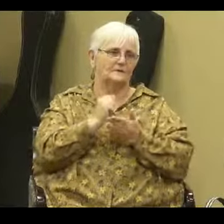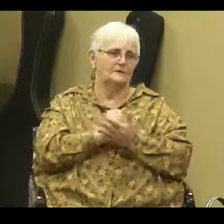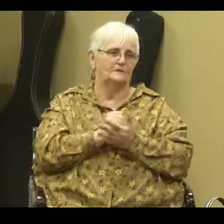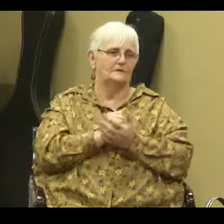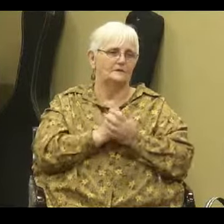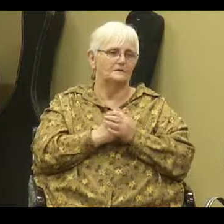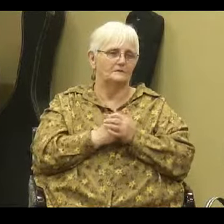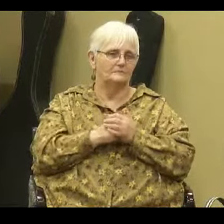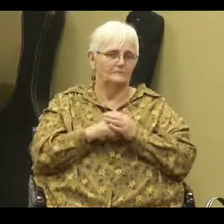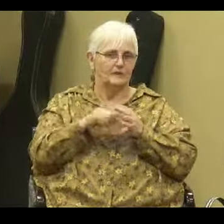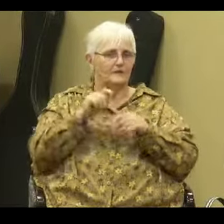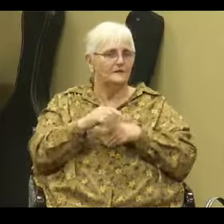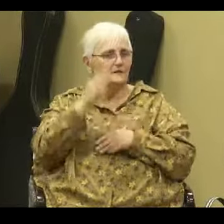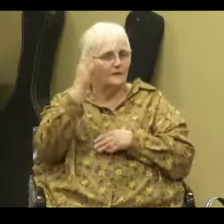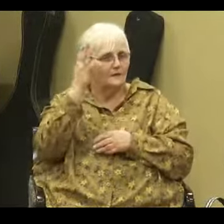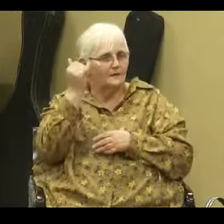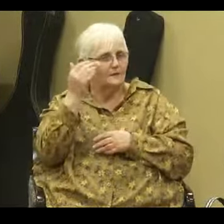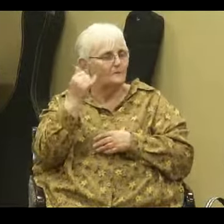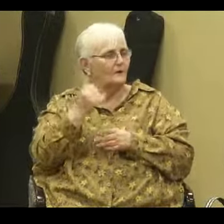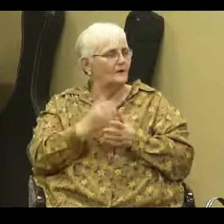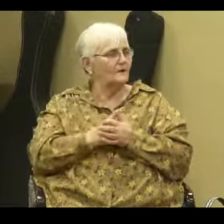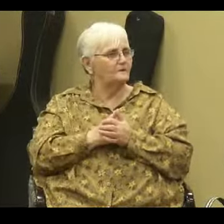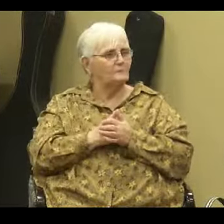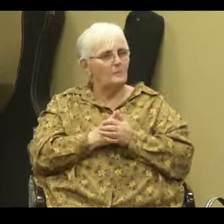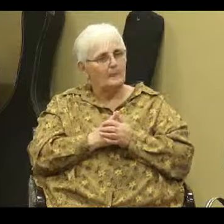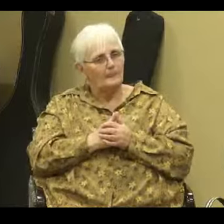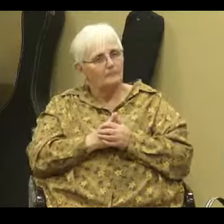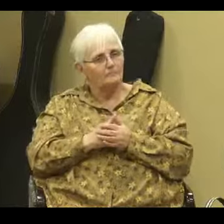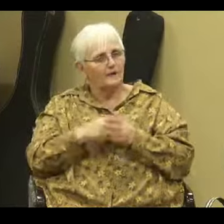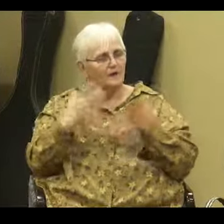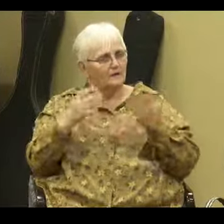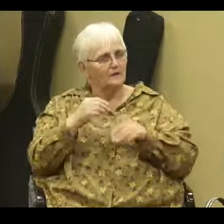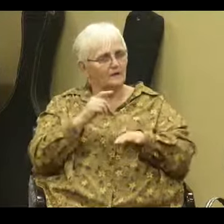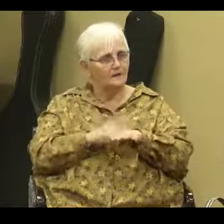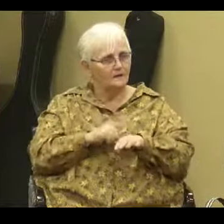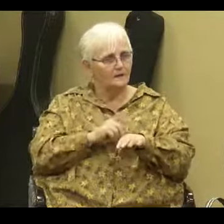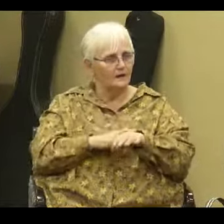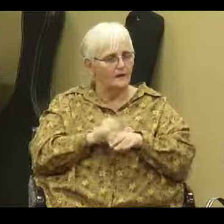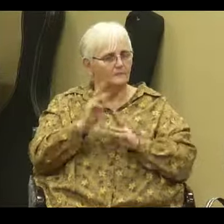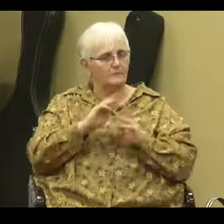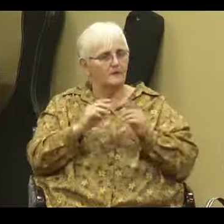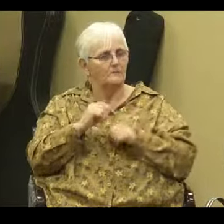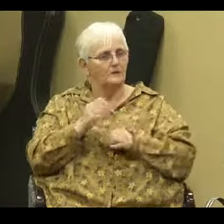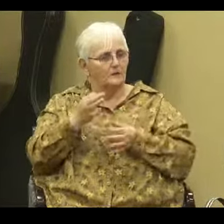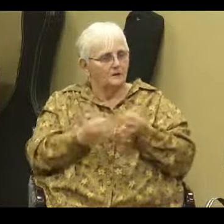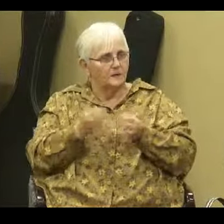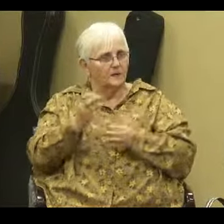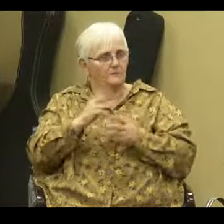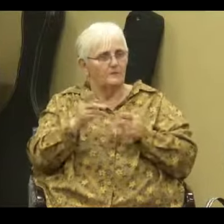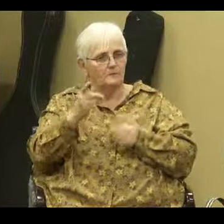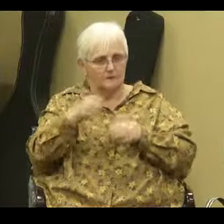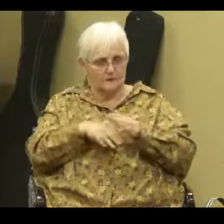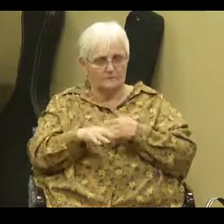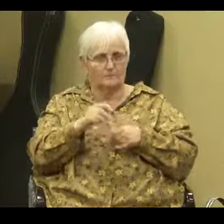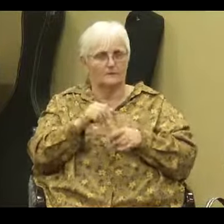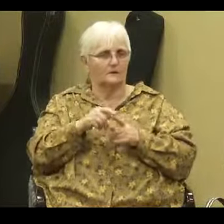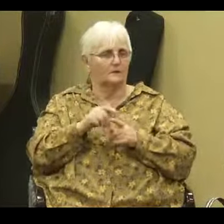you know this is why a lot of times people judge folks who come into church you know